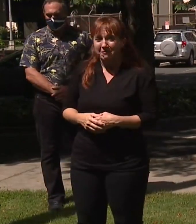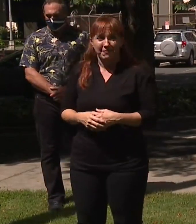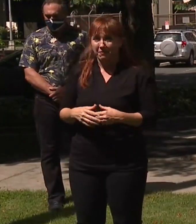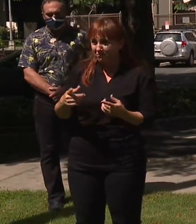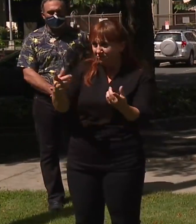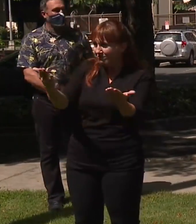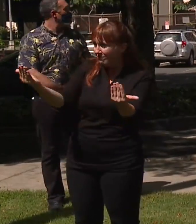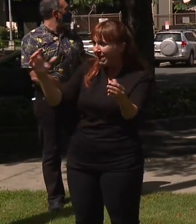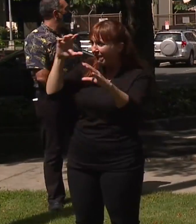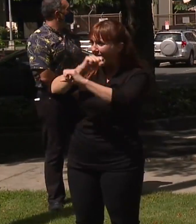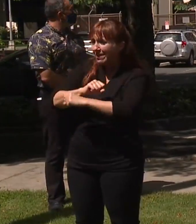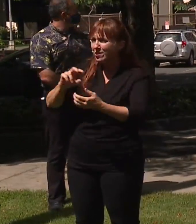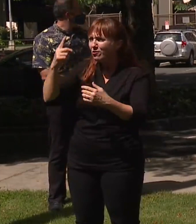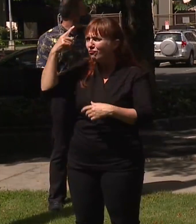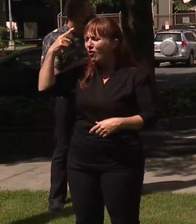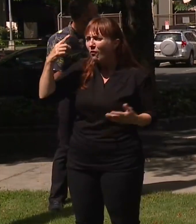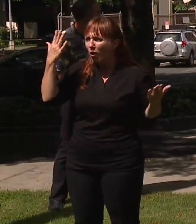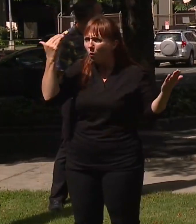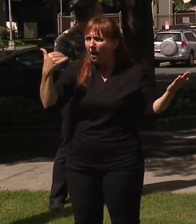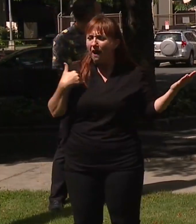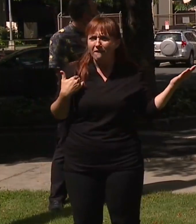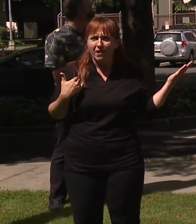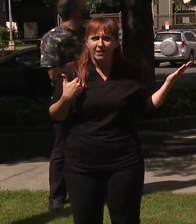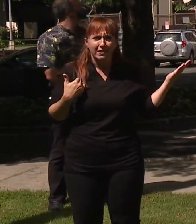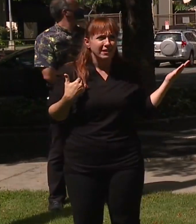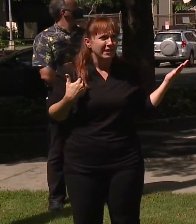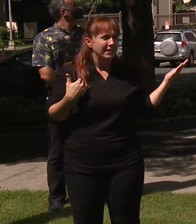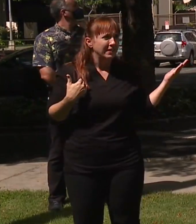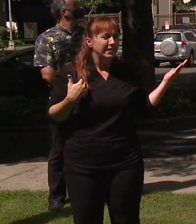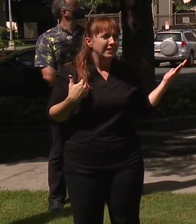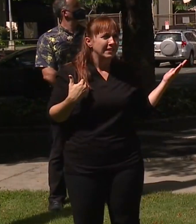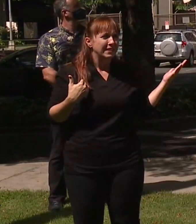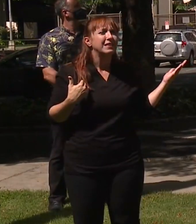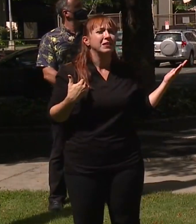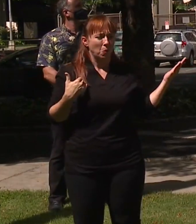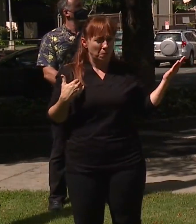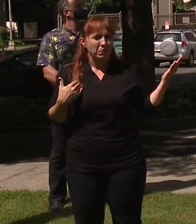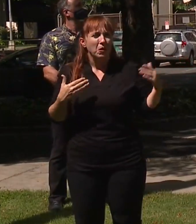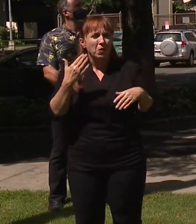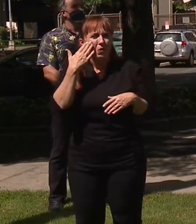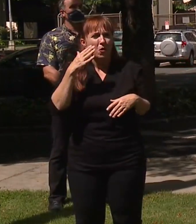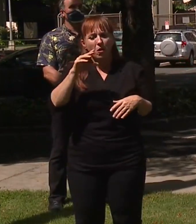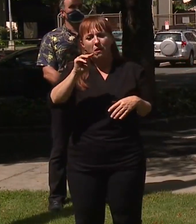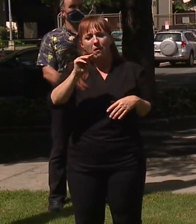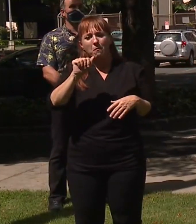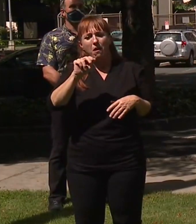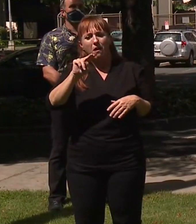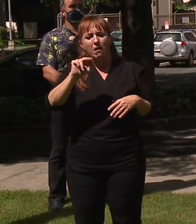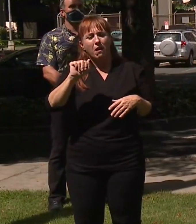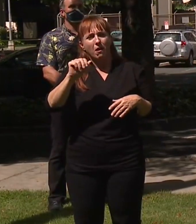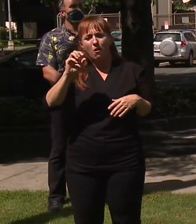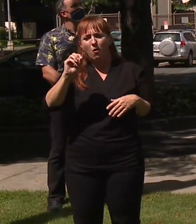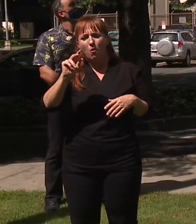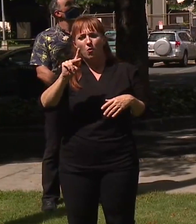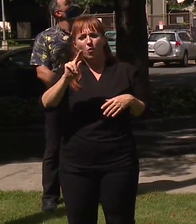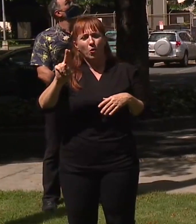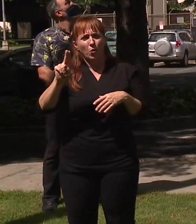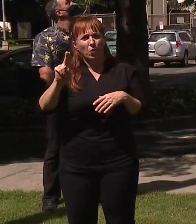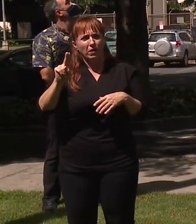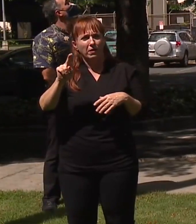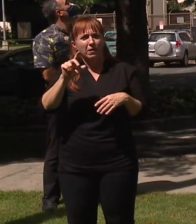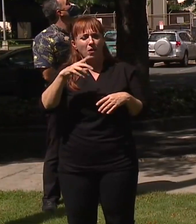Anyone know what that's for? Just, you know. Yeah. So, you know, the manaoku is the fairy tern, the white